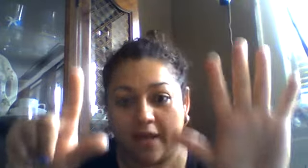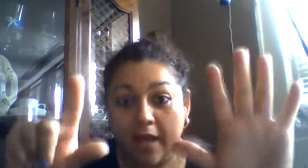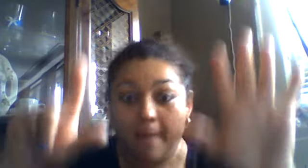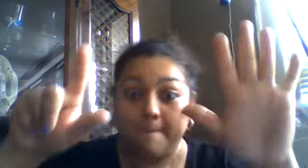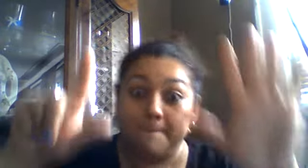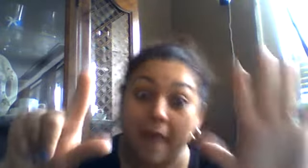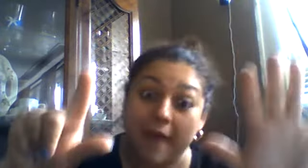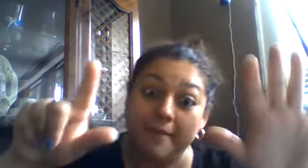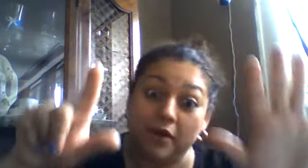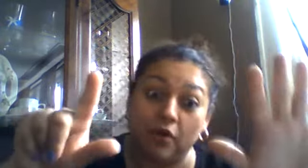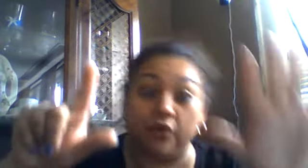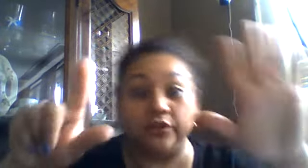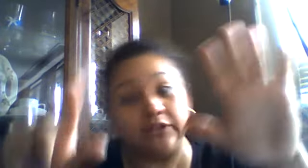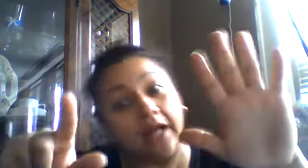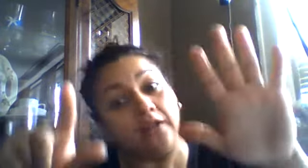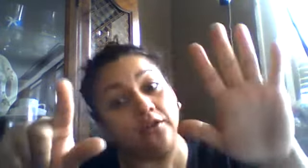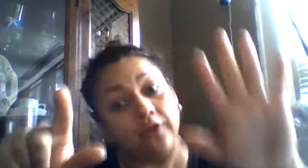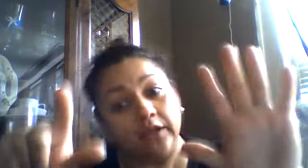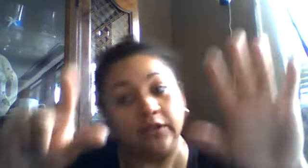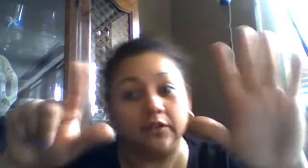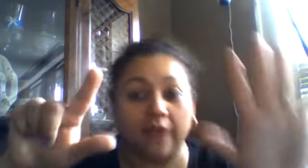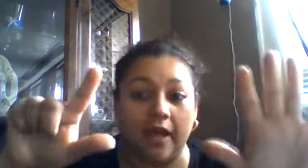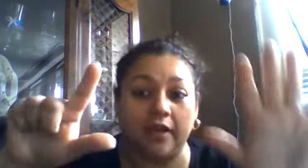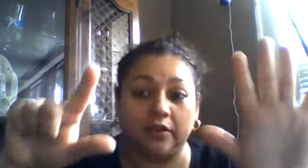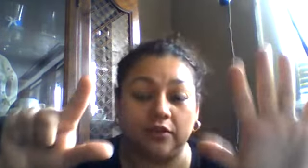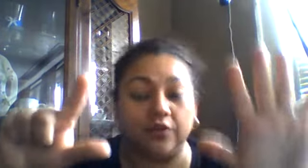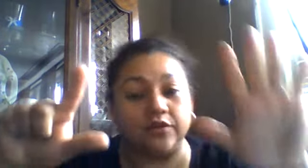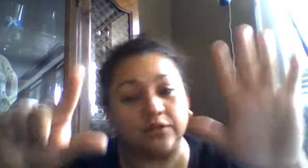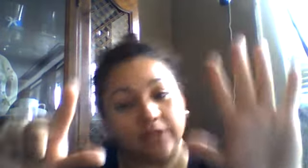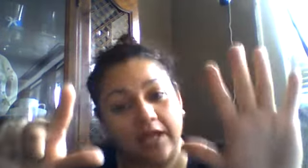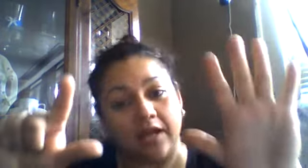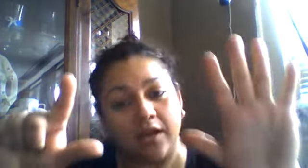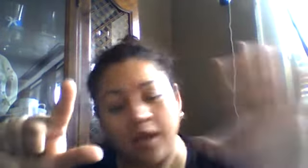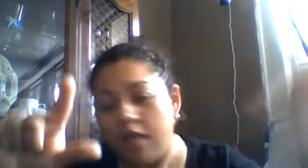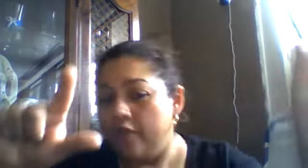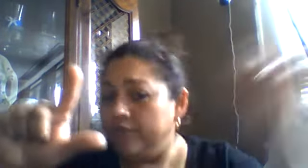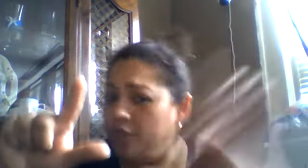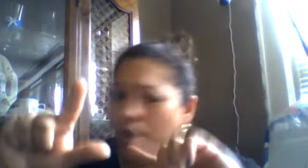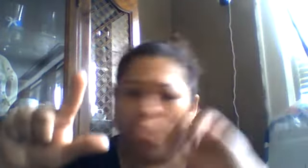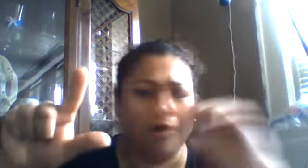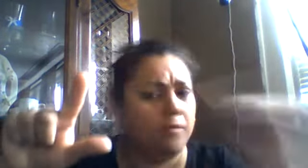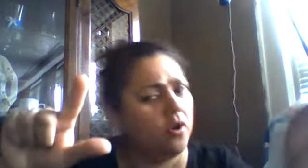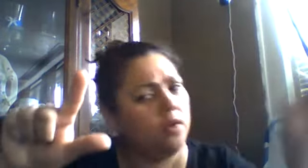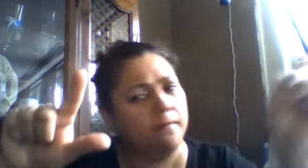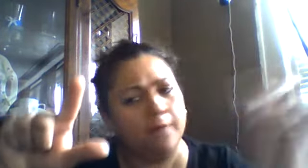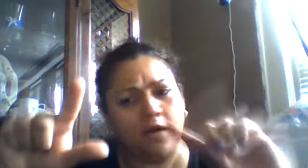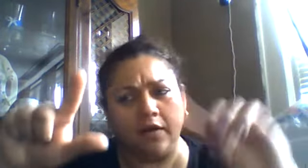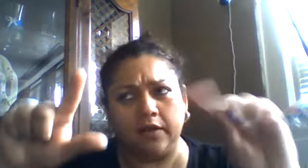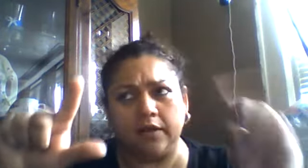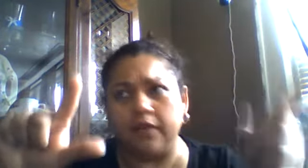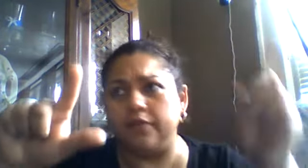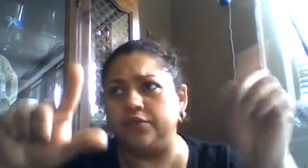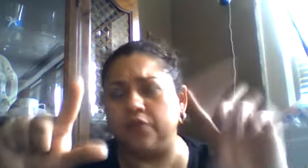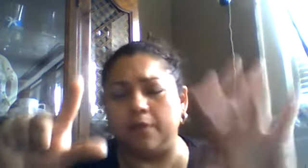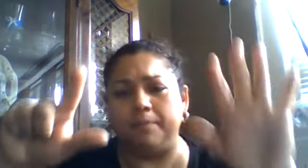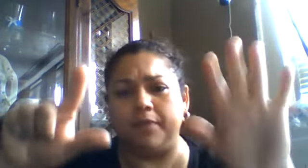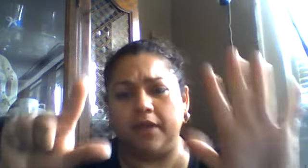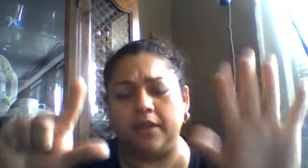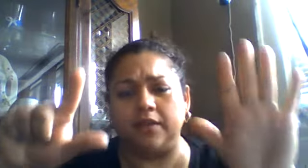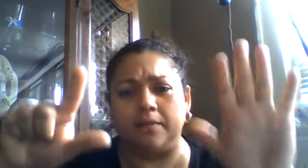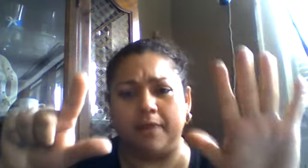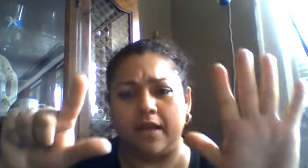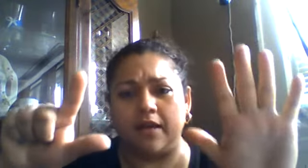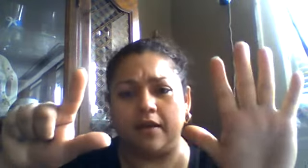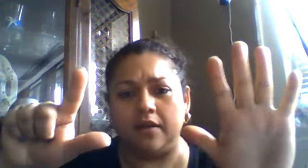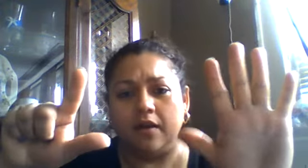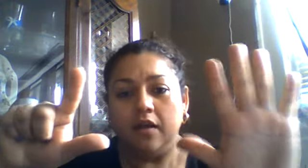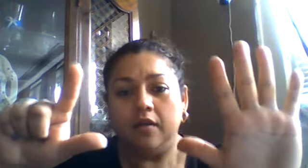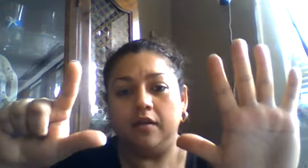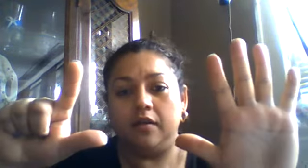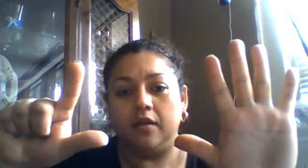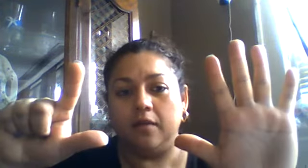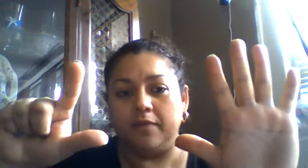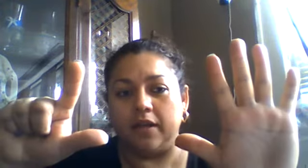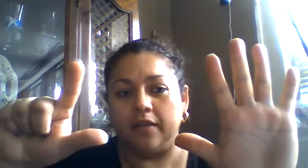mama called the doctor and the doctor said no more monkeys jumping in the bed how many